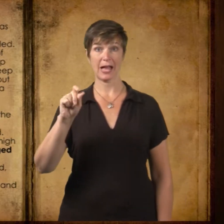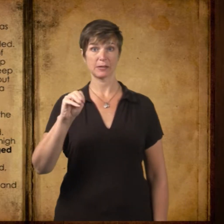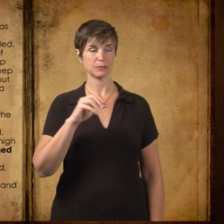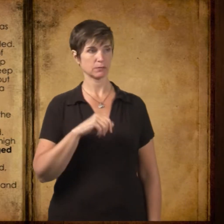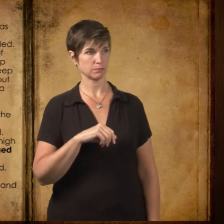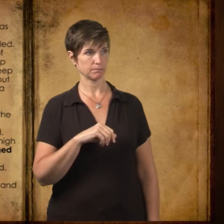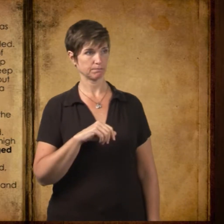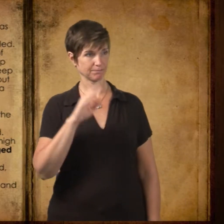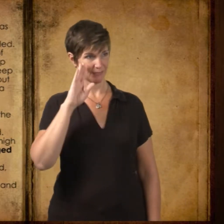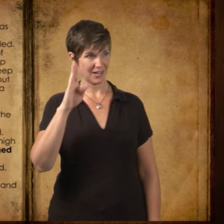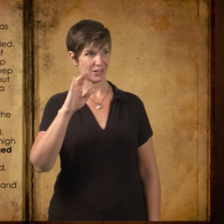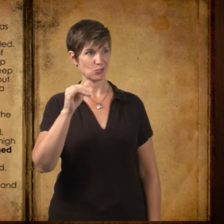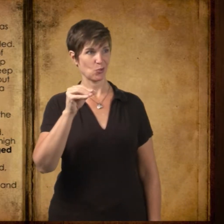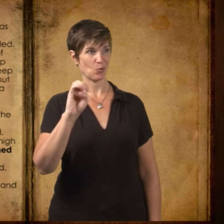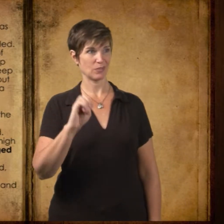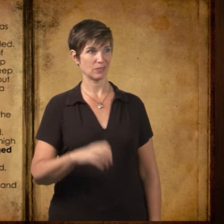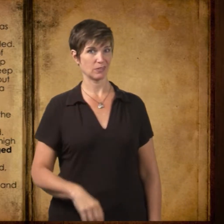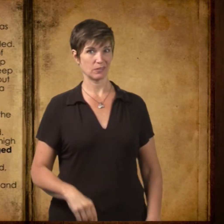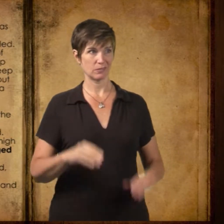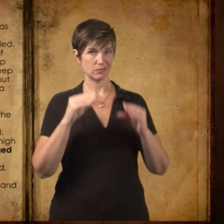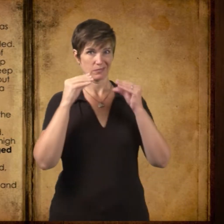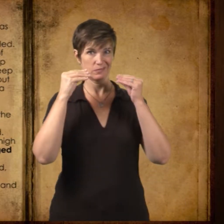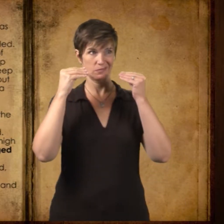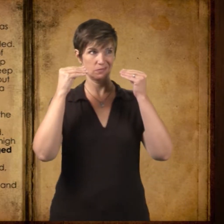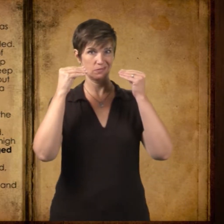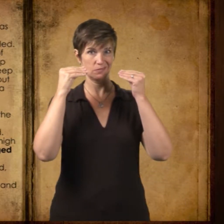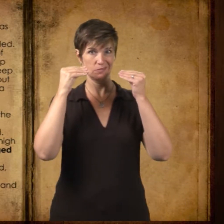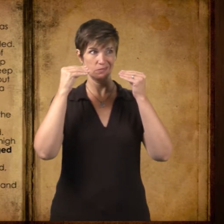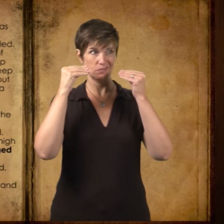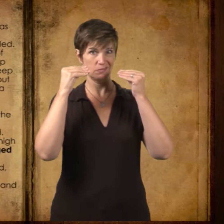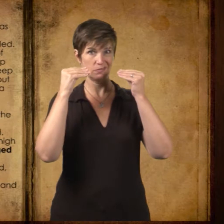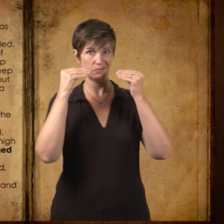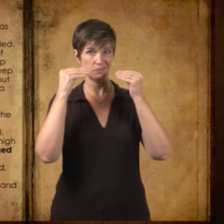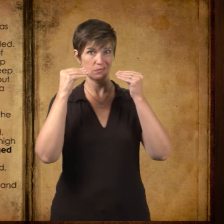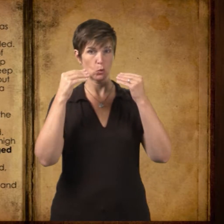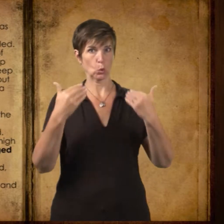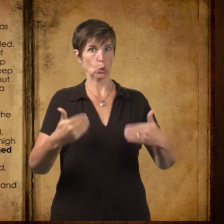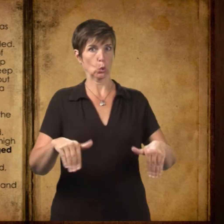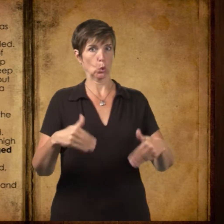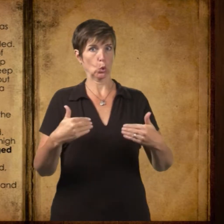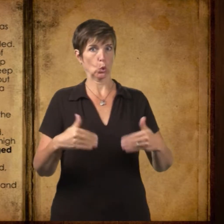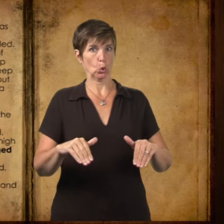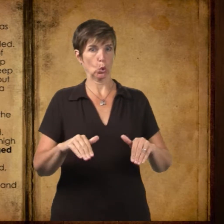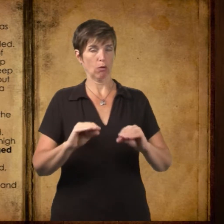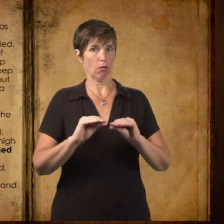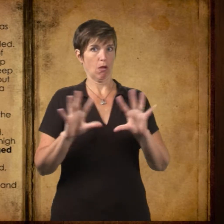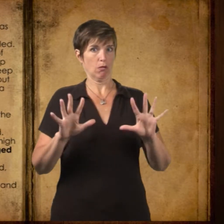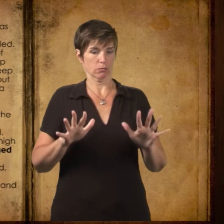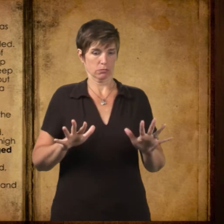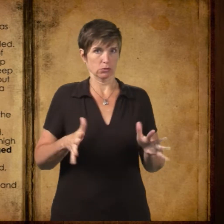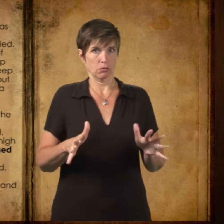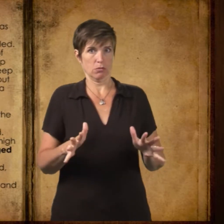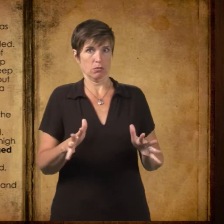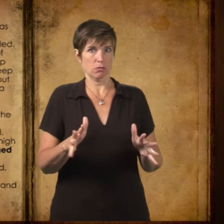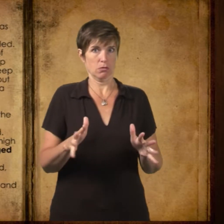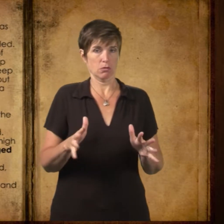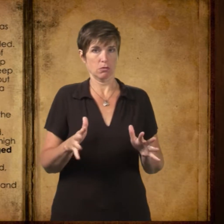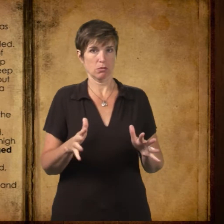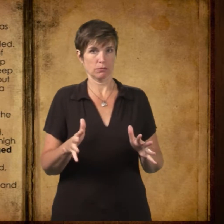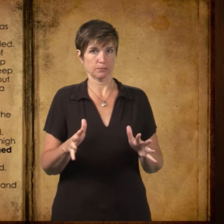Adams said, Hi, Joe. They grinned at one another humorlessly and nervously. Then Mr. Adams reached into the black